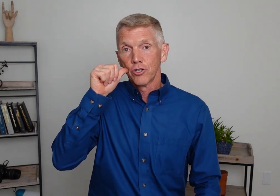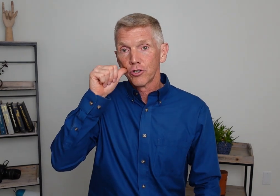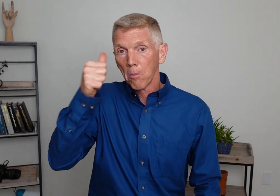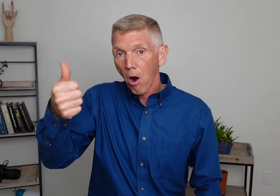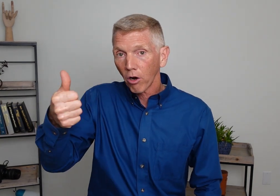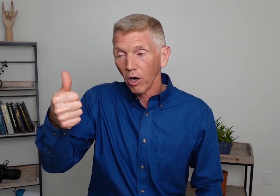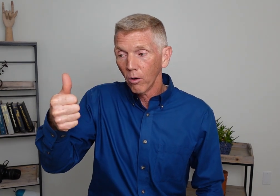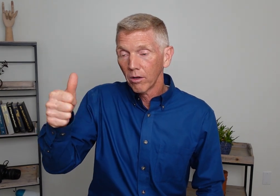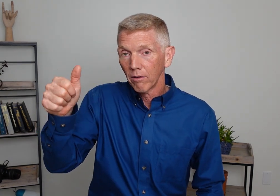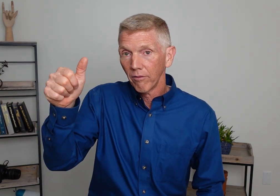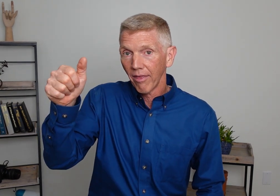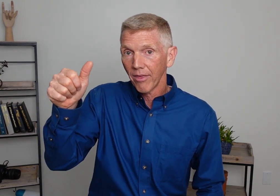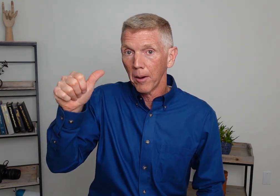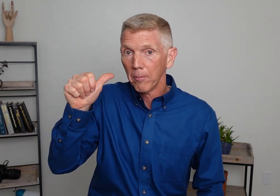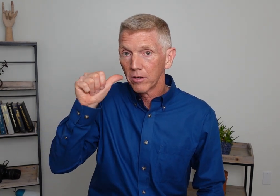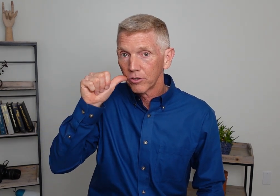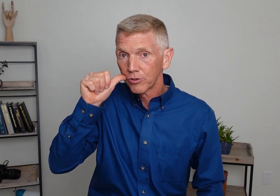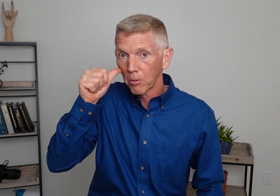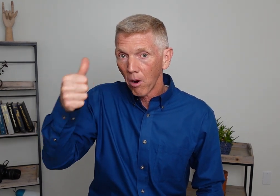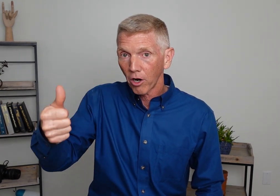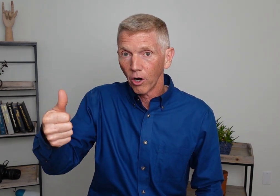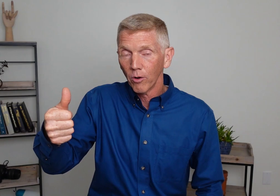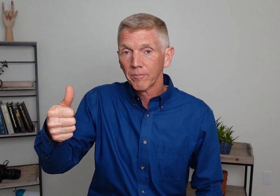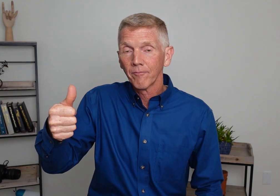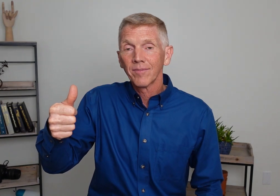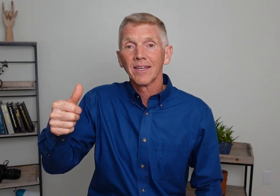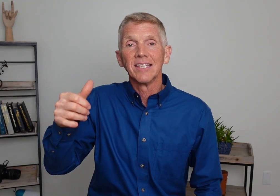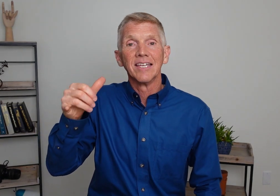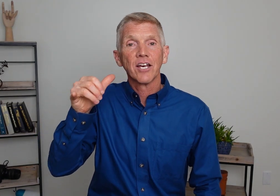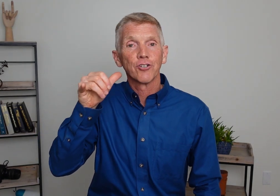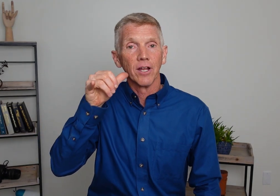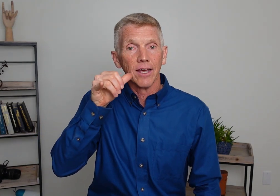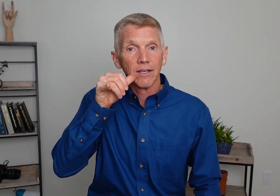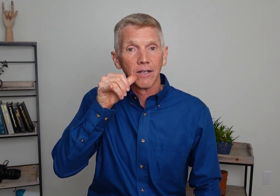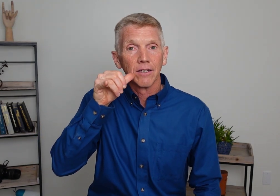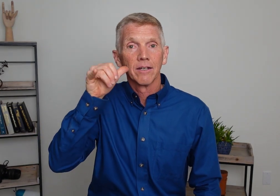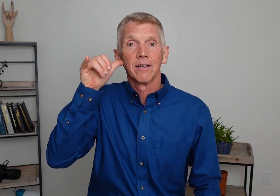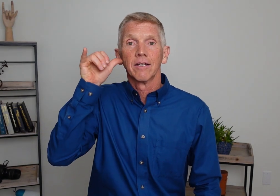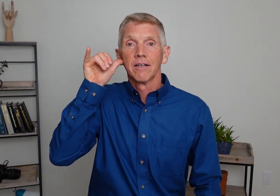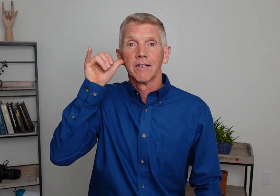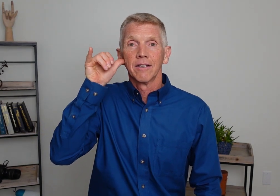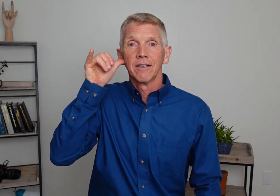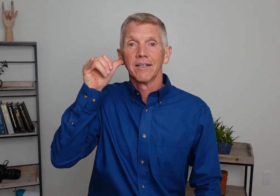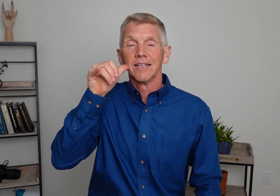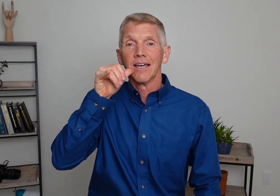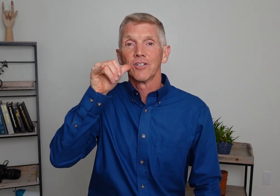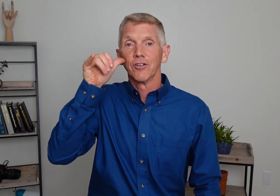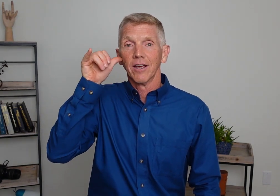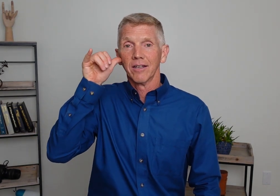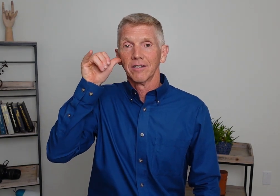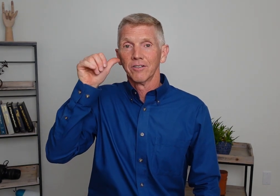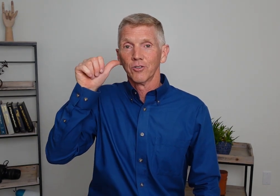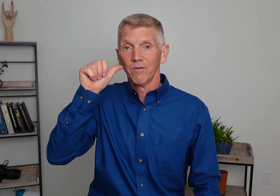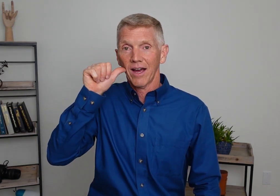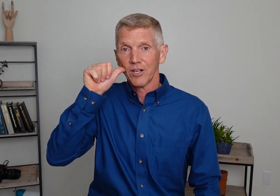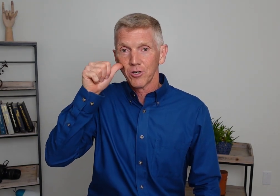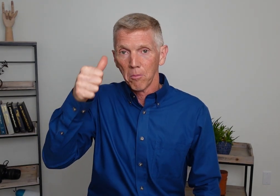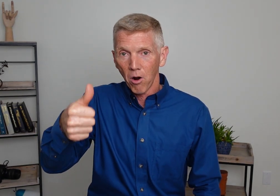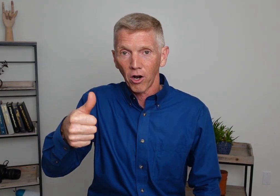Tomorrow. That thumb. Tomorrow. Yesterday. Yesterday. So we've got tomorrow.